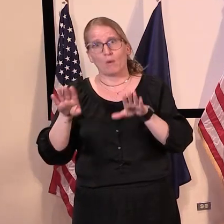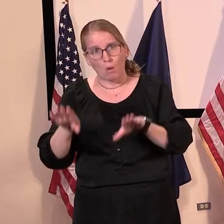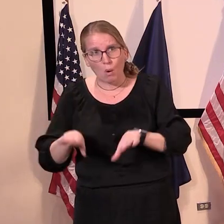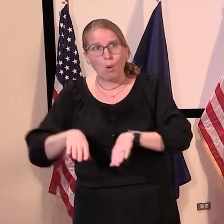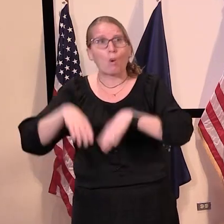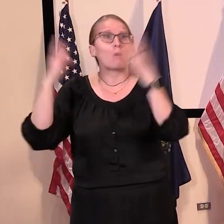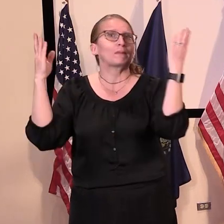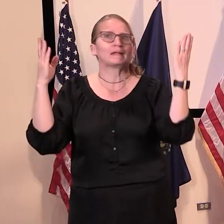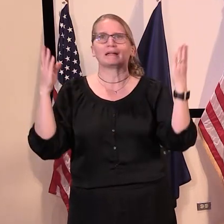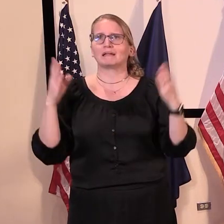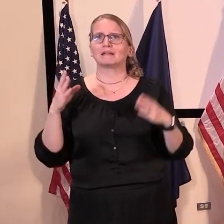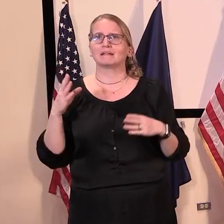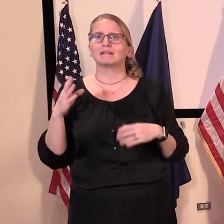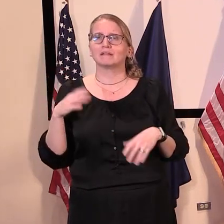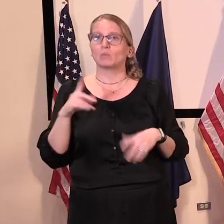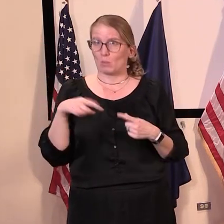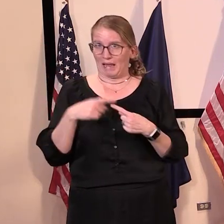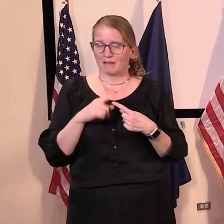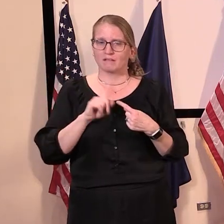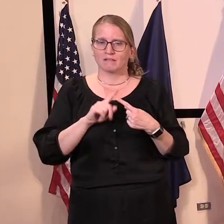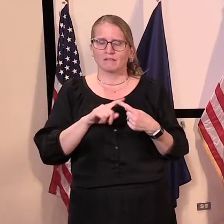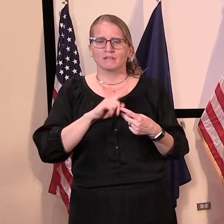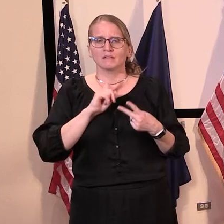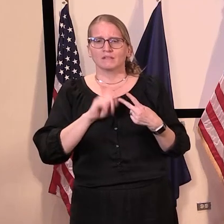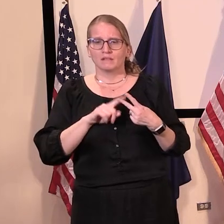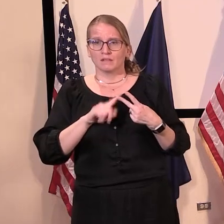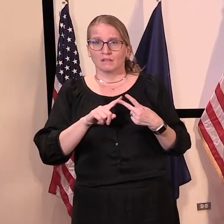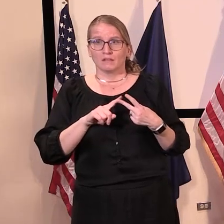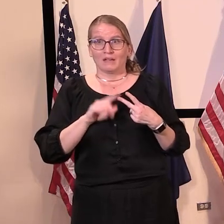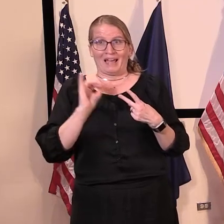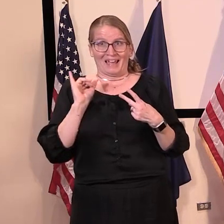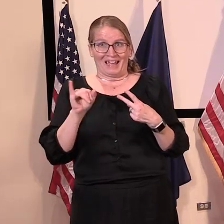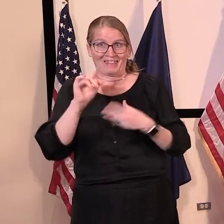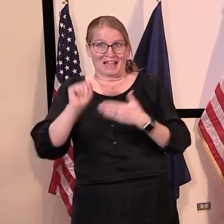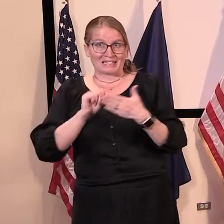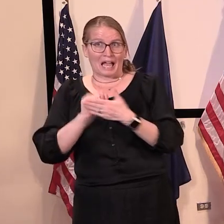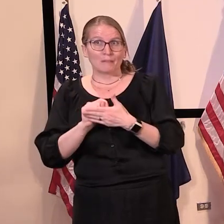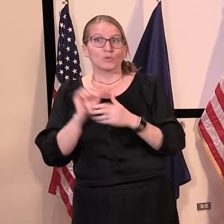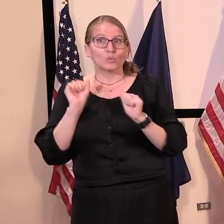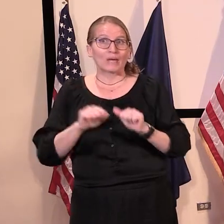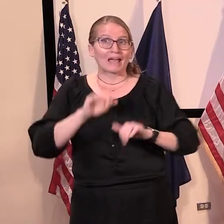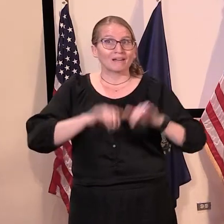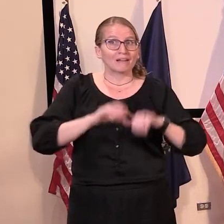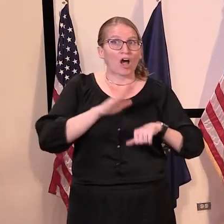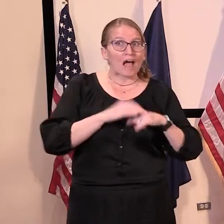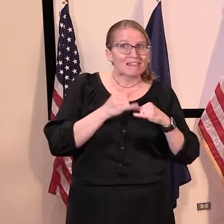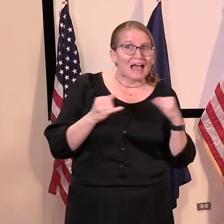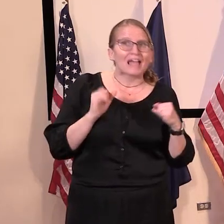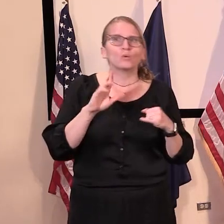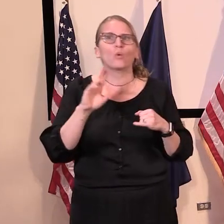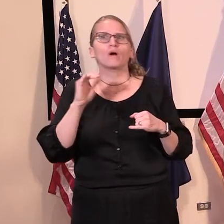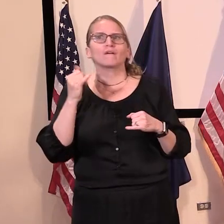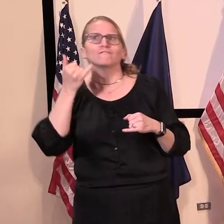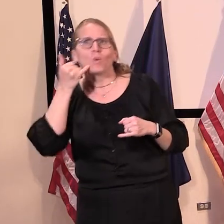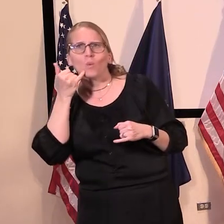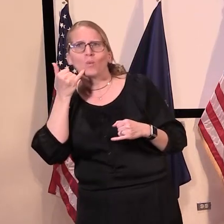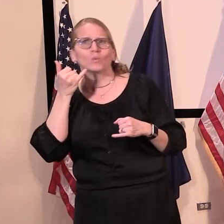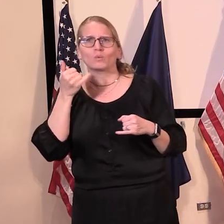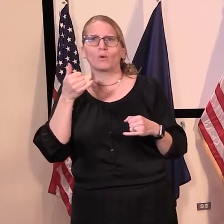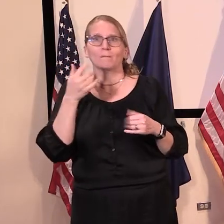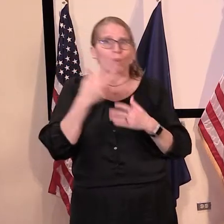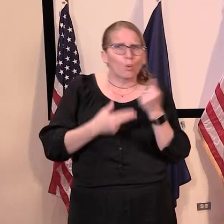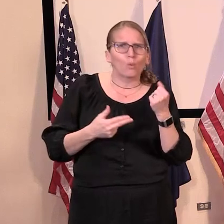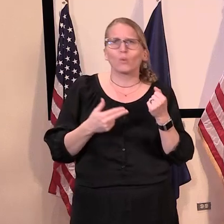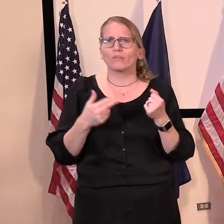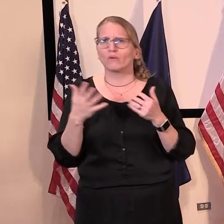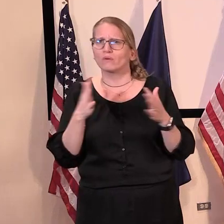That is accept applications and was it accepting both online and phone applications immediately? did one start first and then the other?